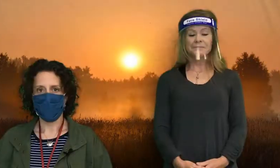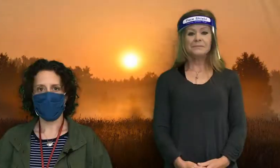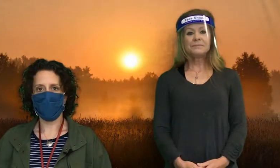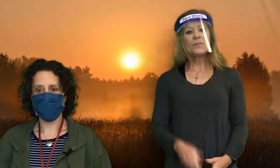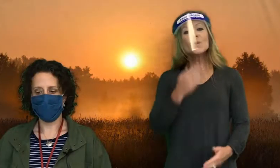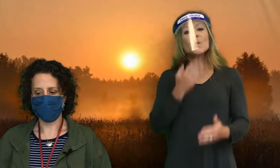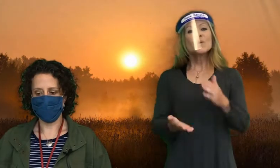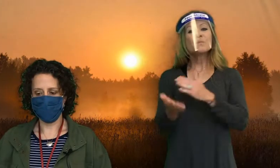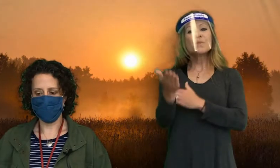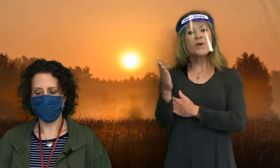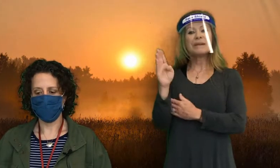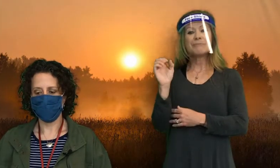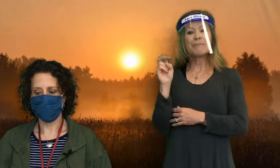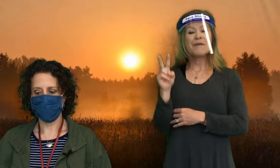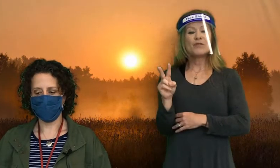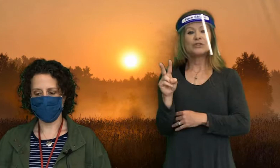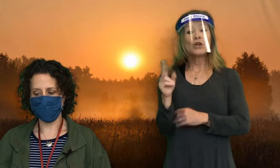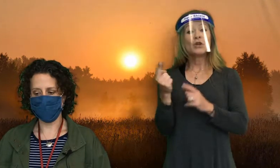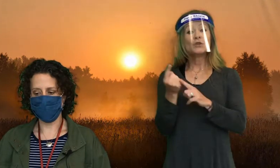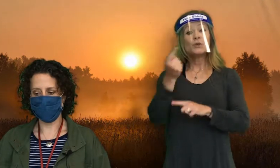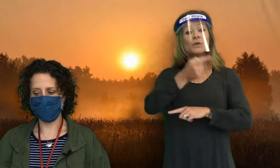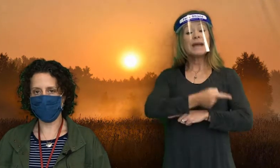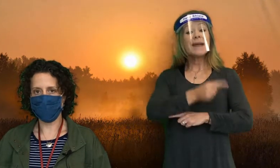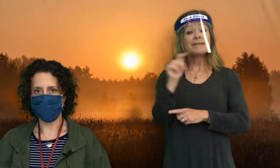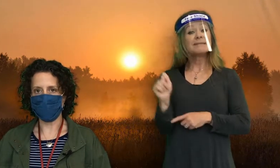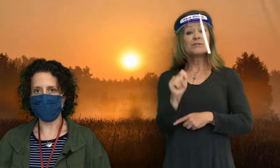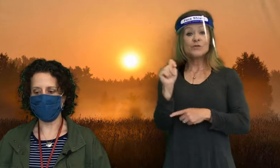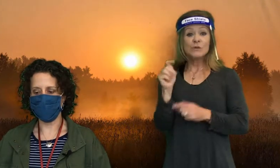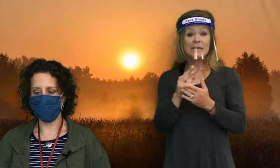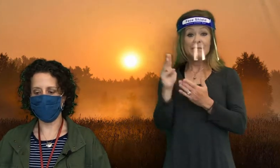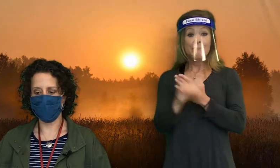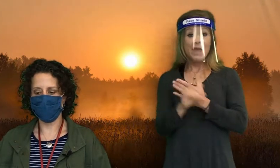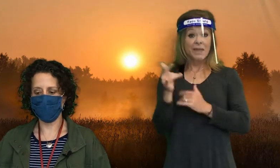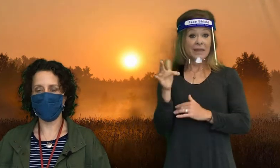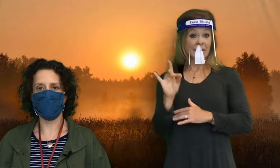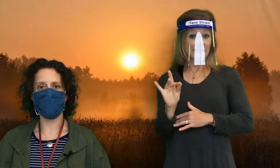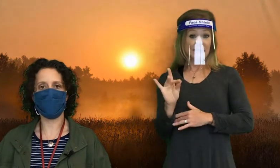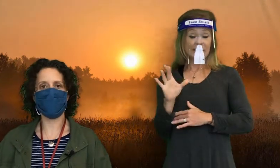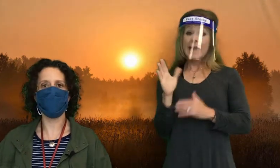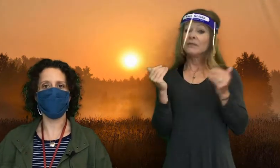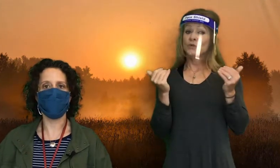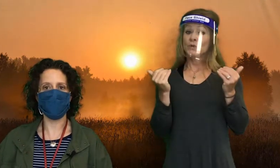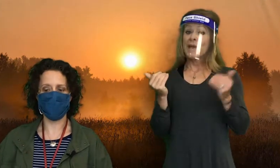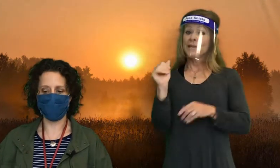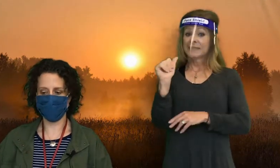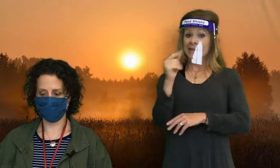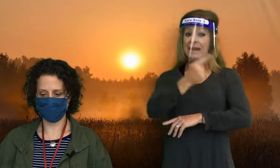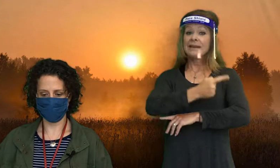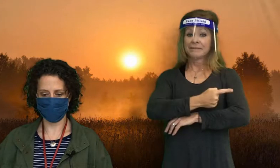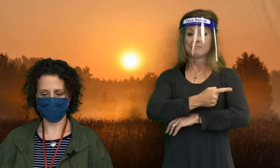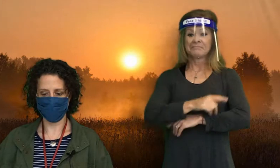Good morning, Beverage. Today is Tuesday, May 18th, and today is an A day.